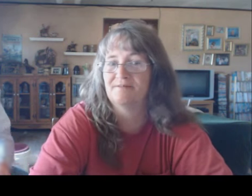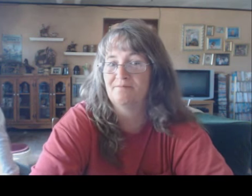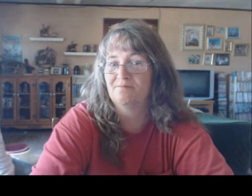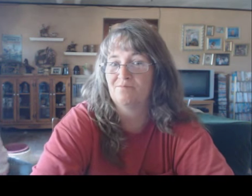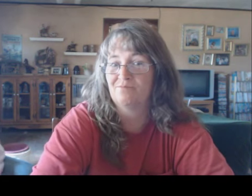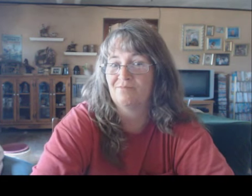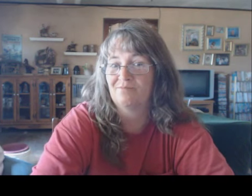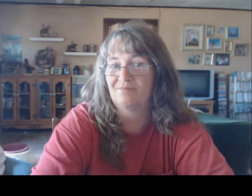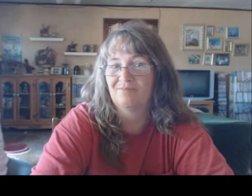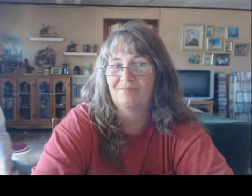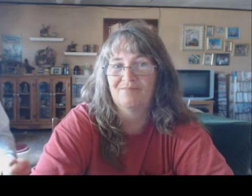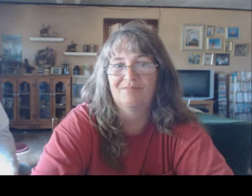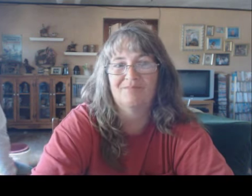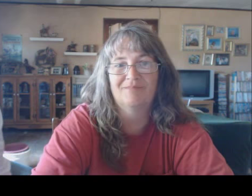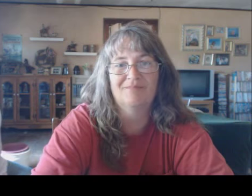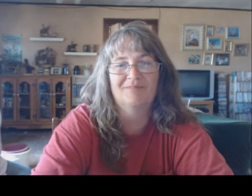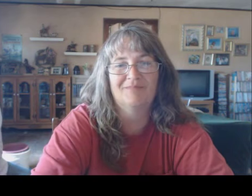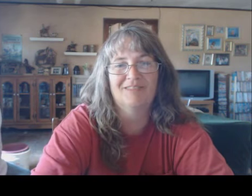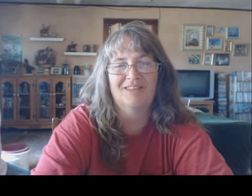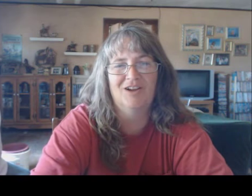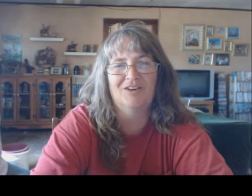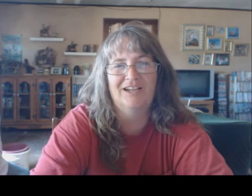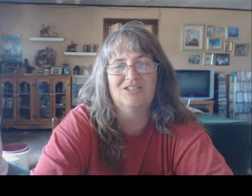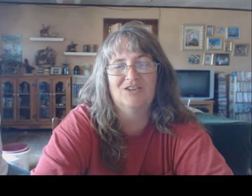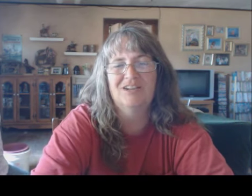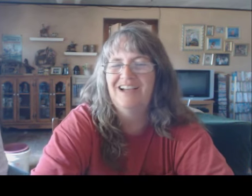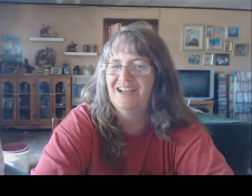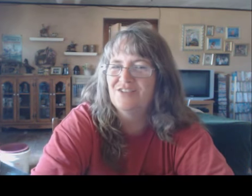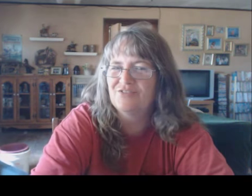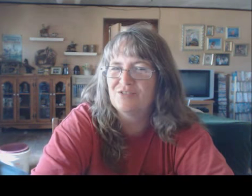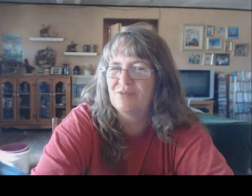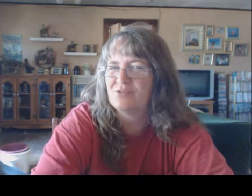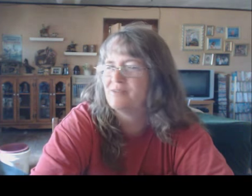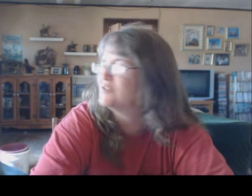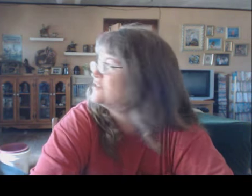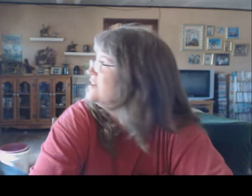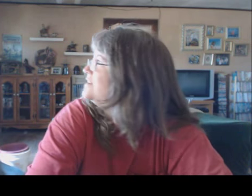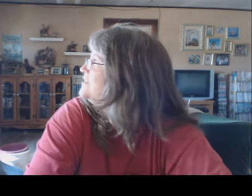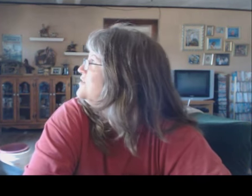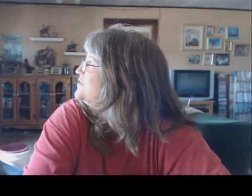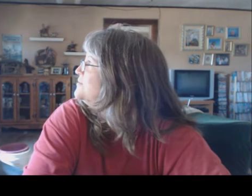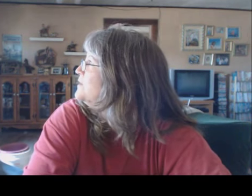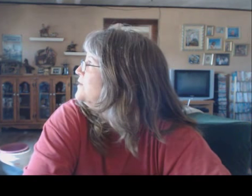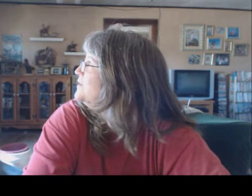sure to get you double entry okay so i don't know if you can post pictures on youtube though